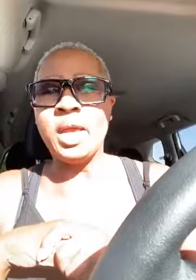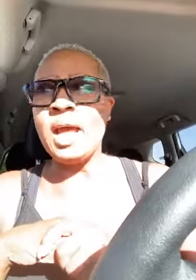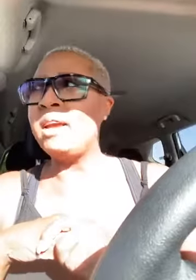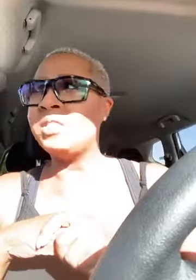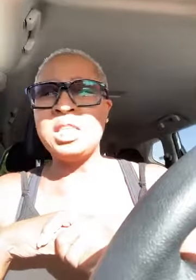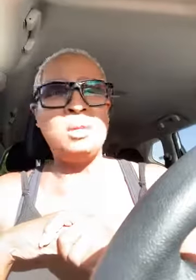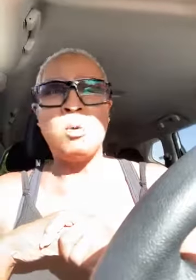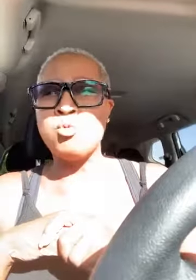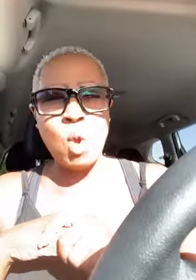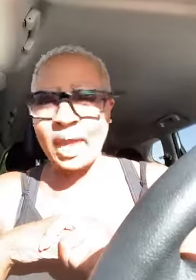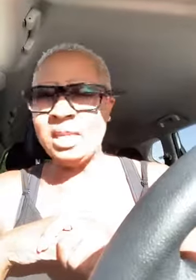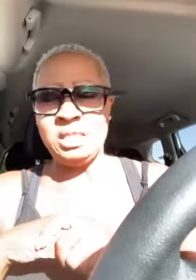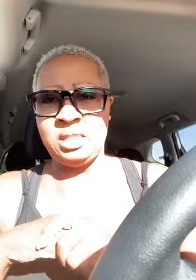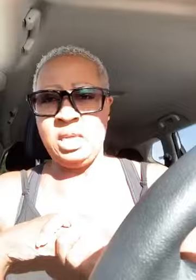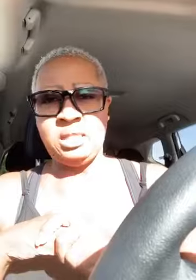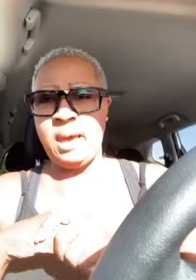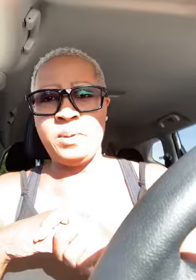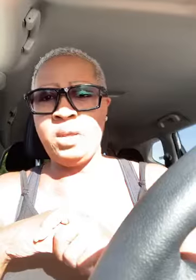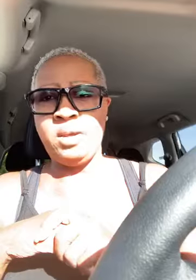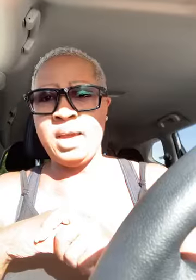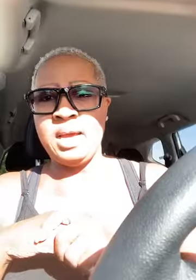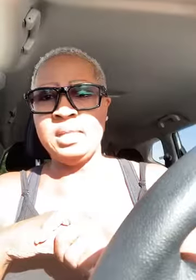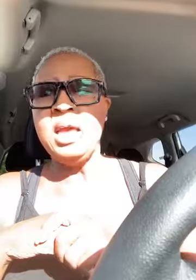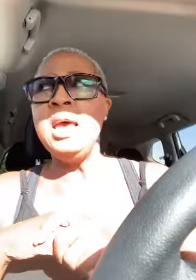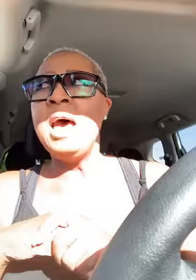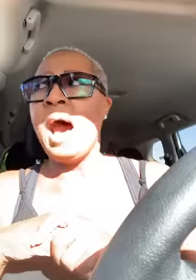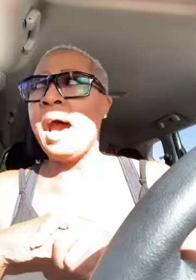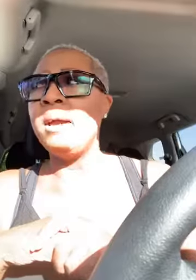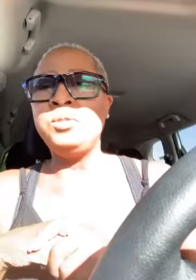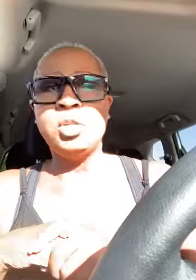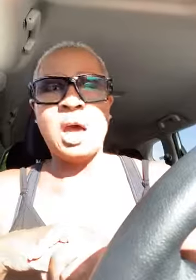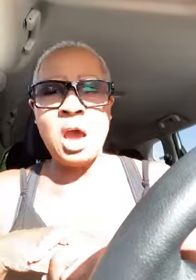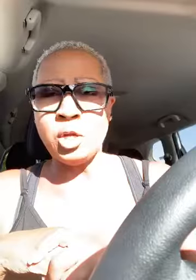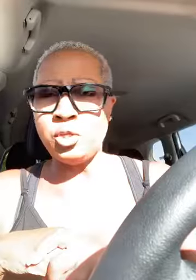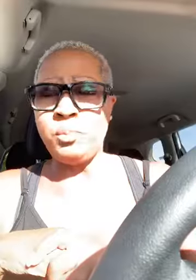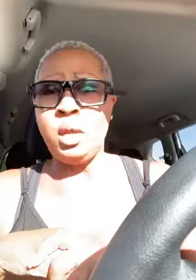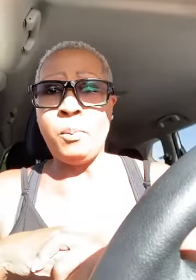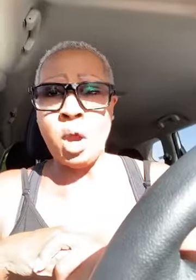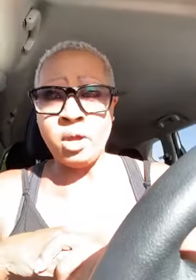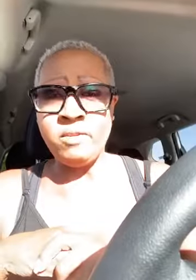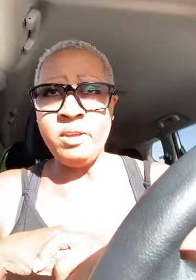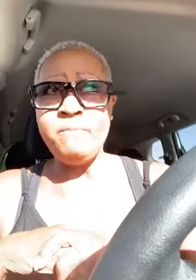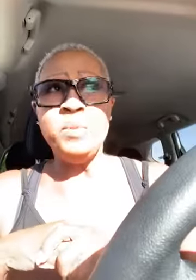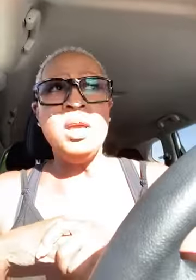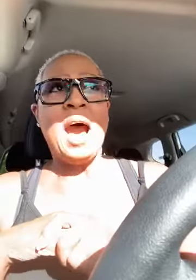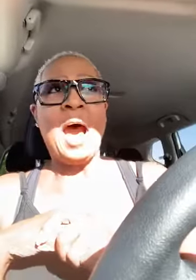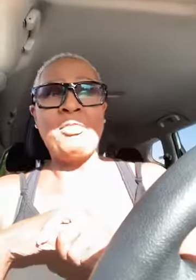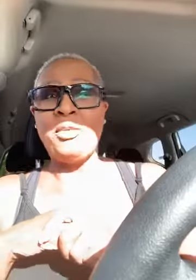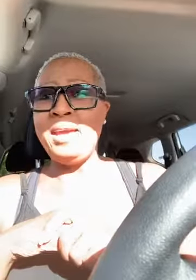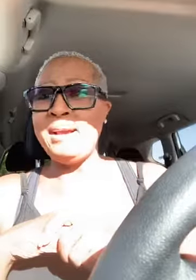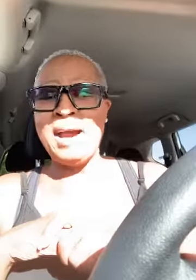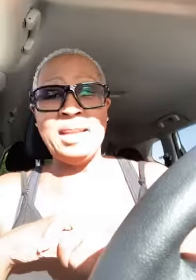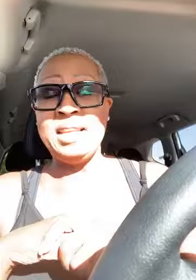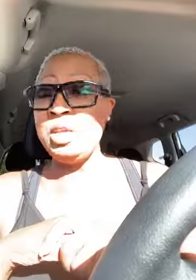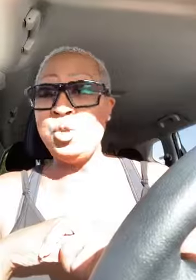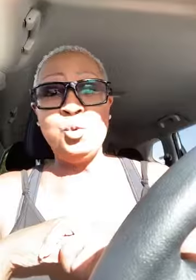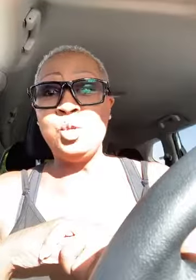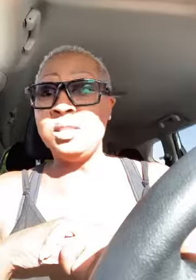and i have seen miraculous things happen here guys i am just honored to be a part of it i thank god that he uses